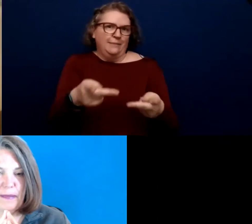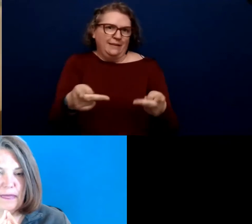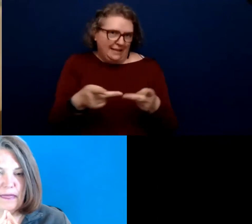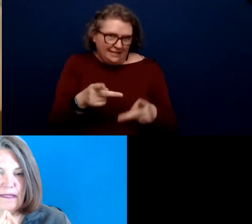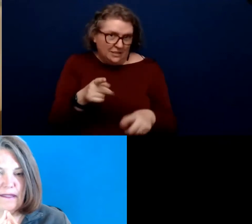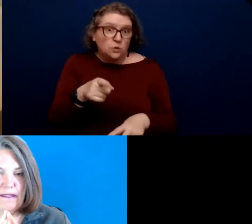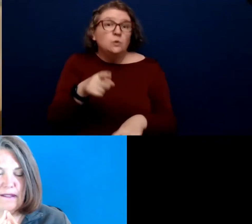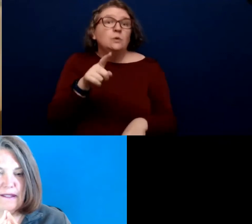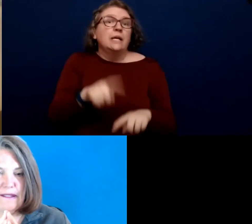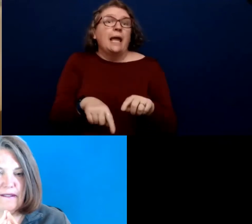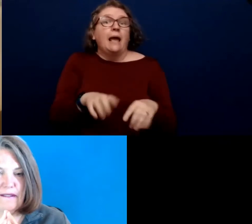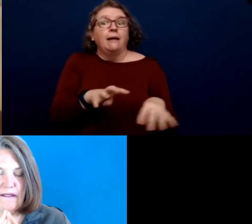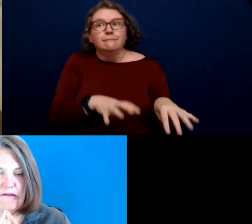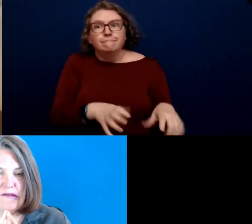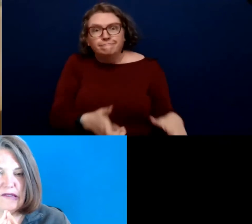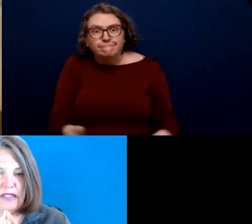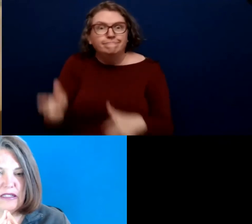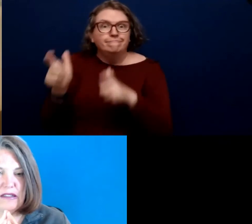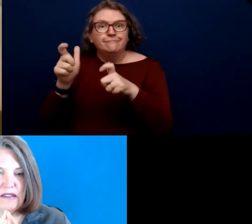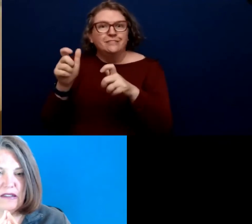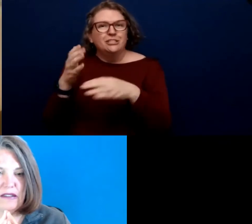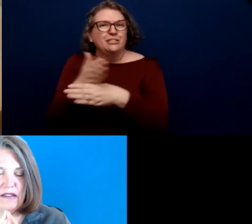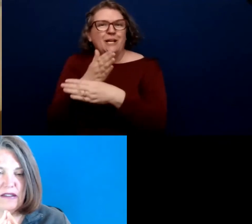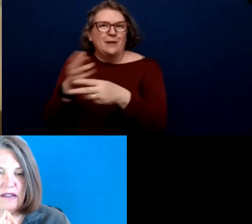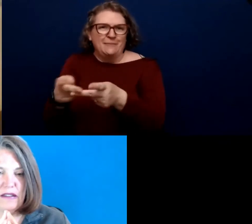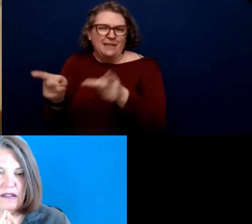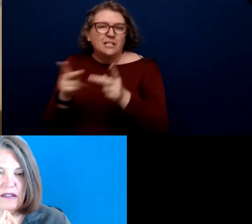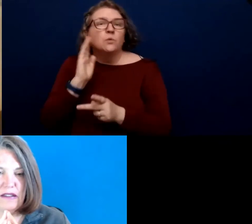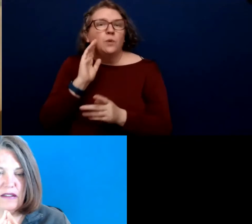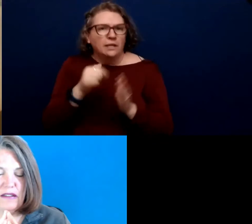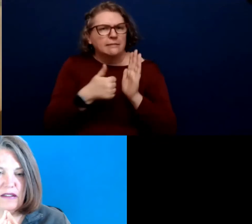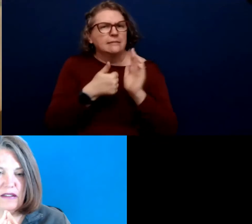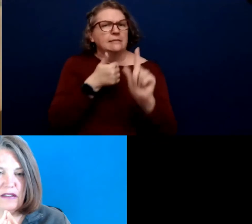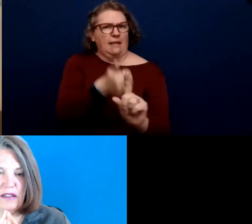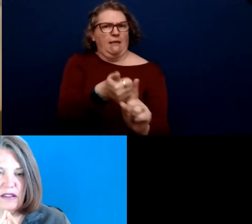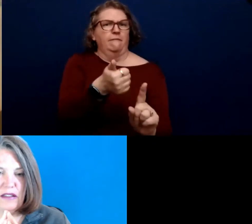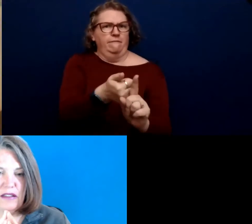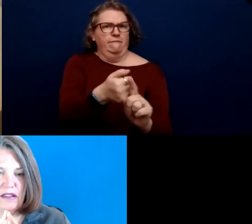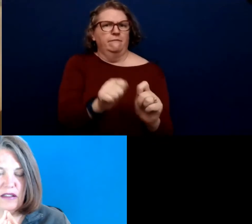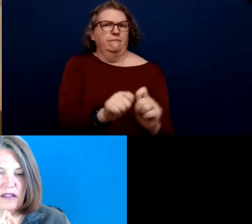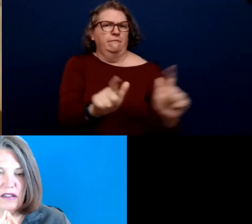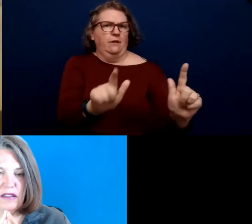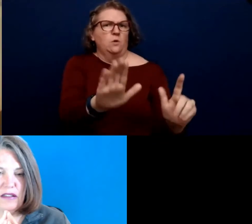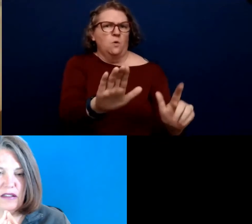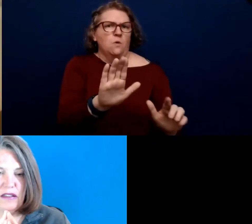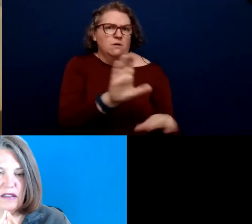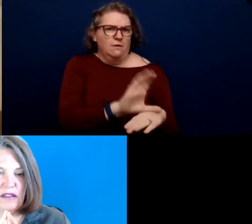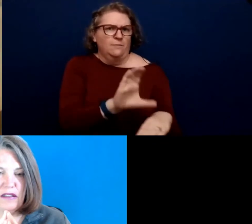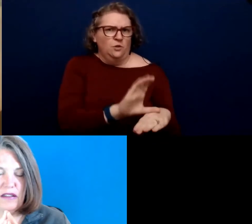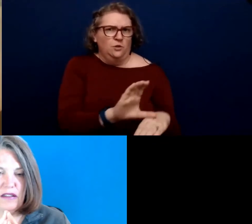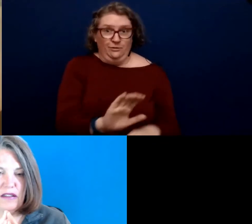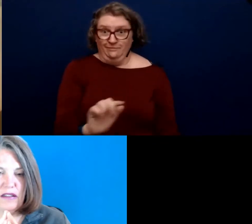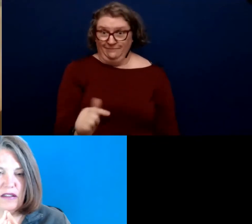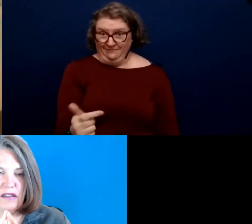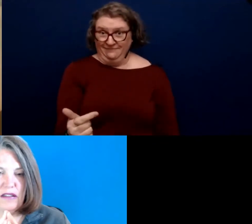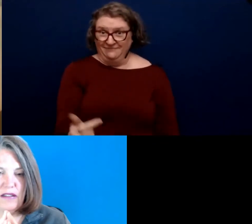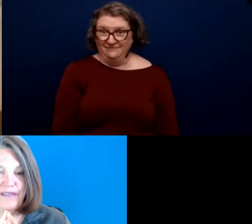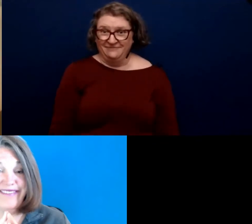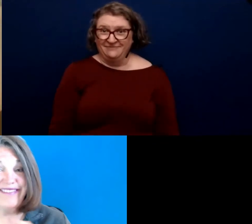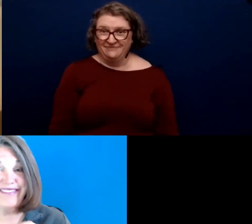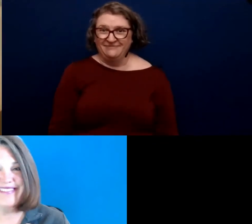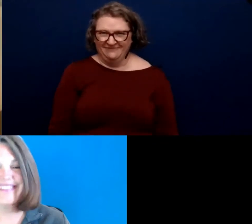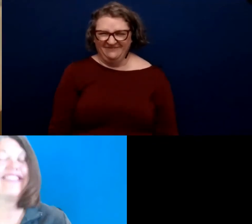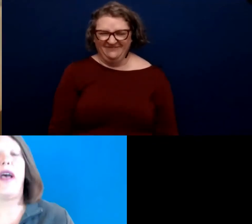not put it in a shared space. You will share. So, if you are on a paper session and you are a presenter